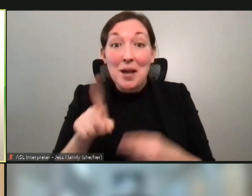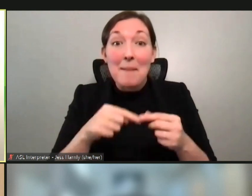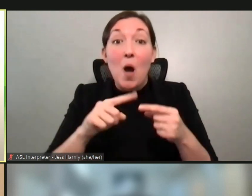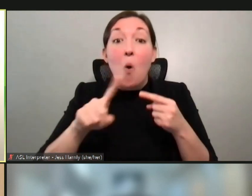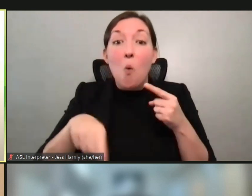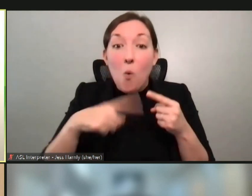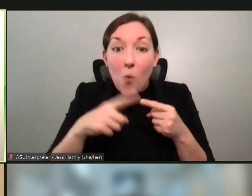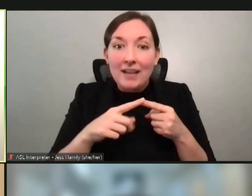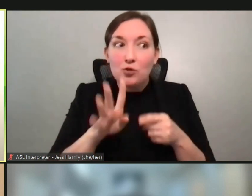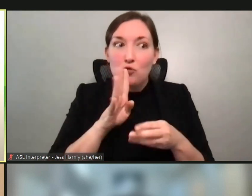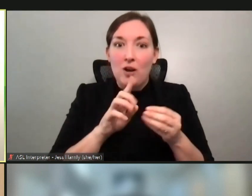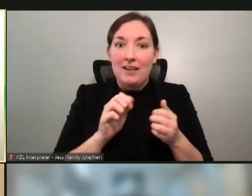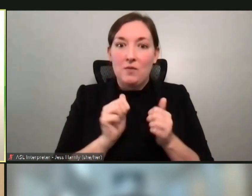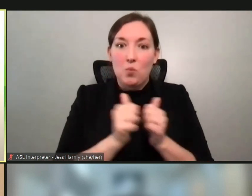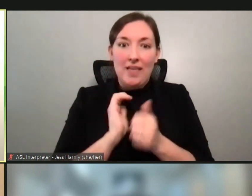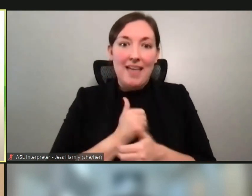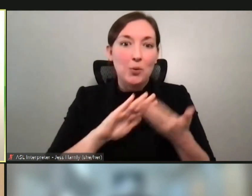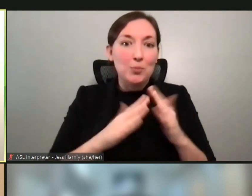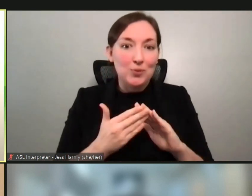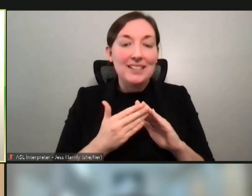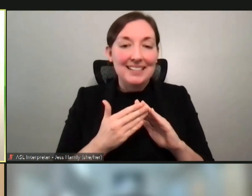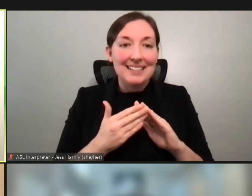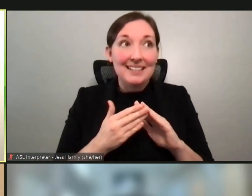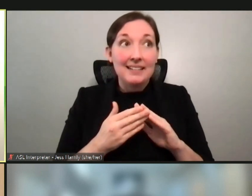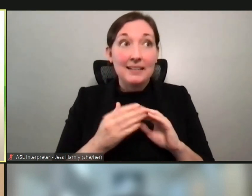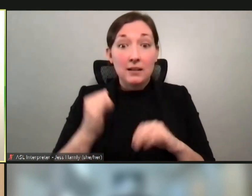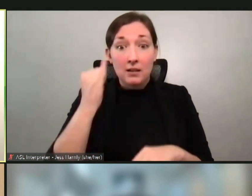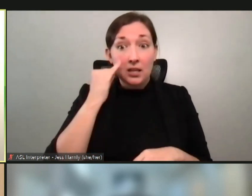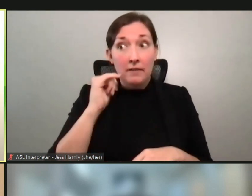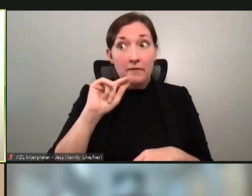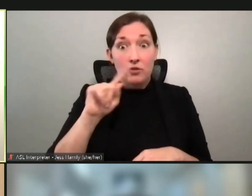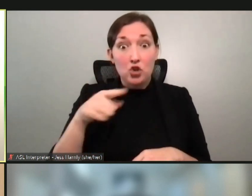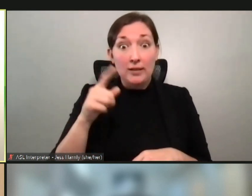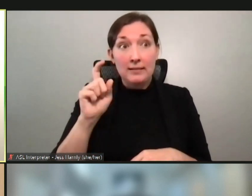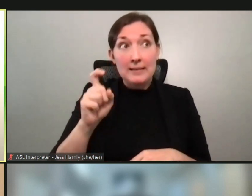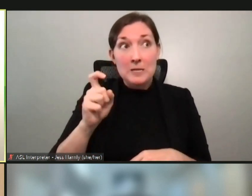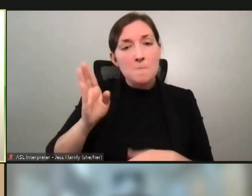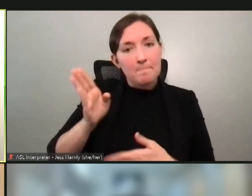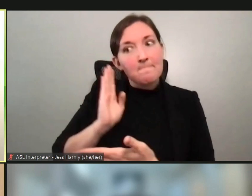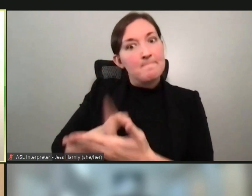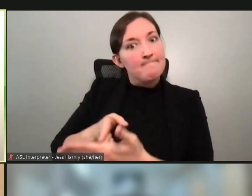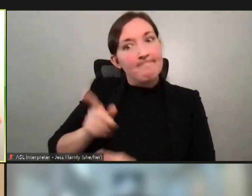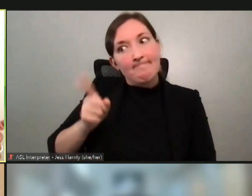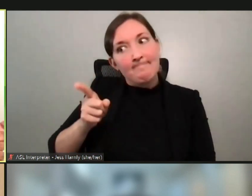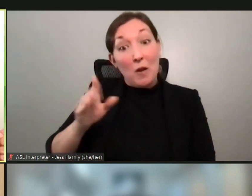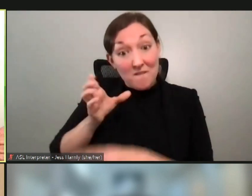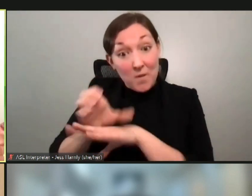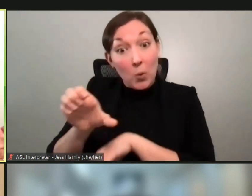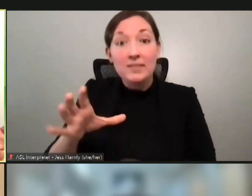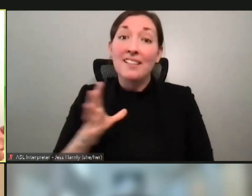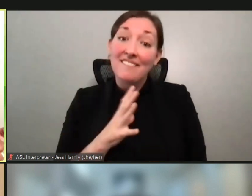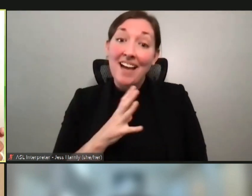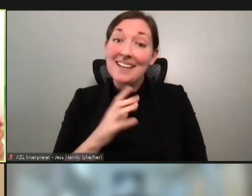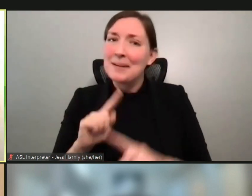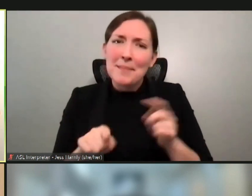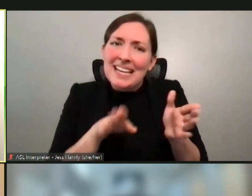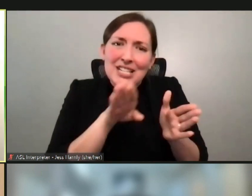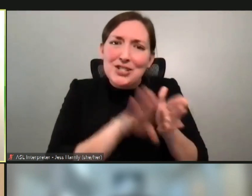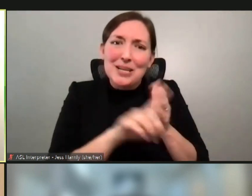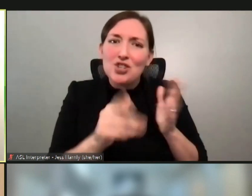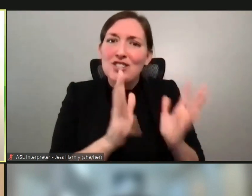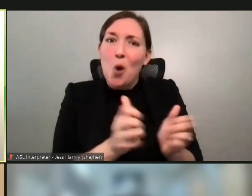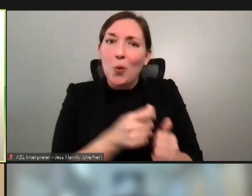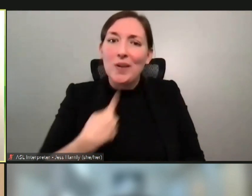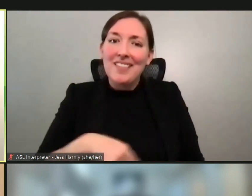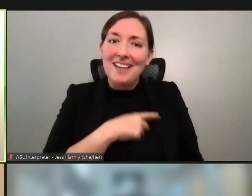are, when you speak to us, if we, all we have to do is use the stick on you, then I guess we're going to use the stick on you, but it's actually super cheap at the